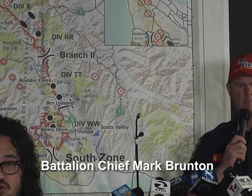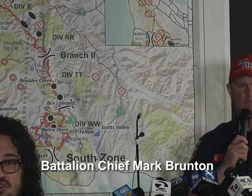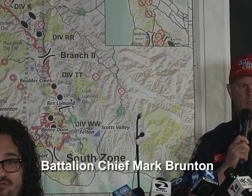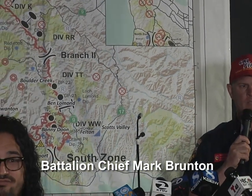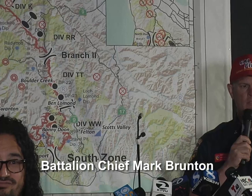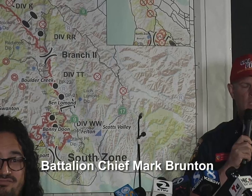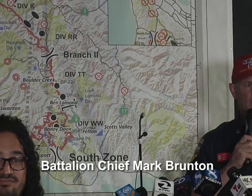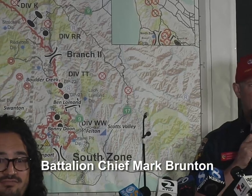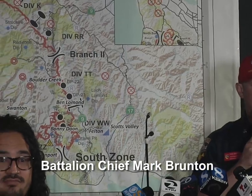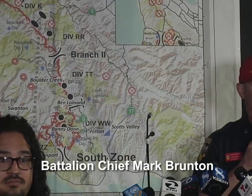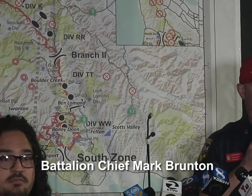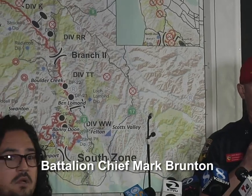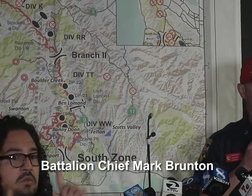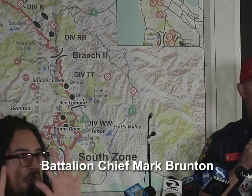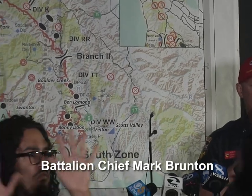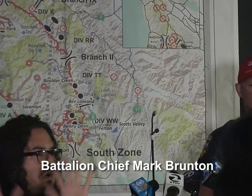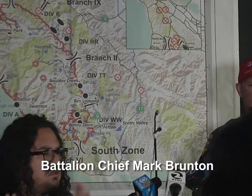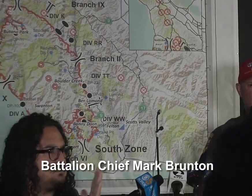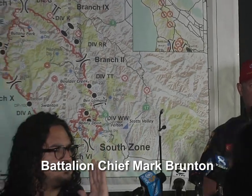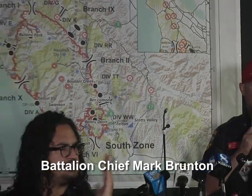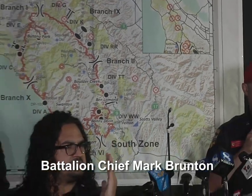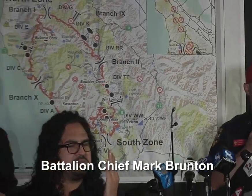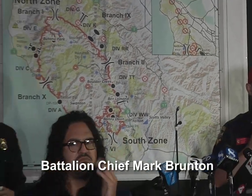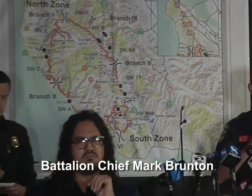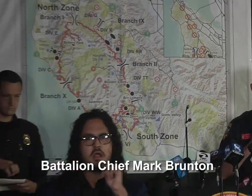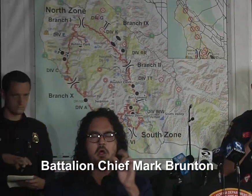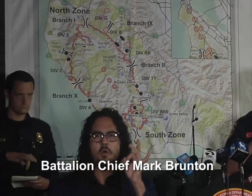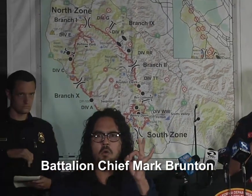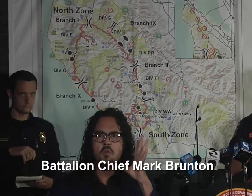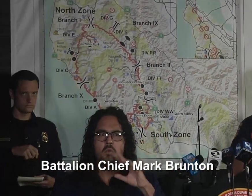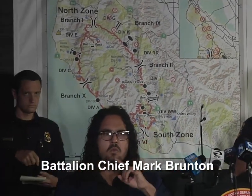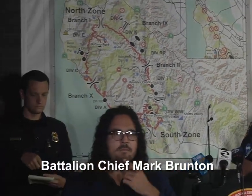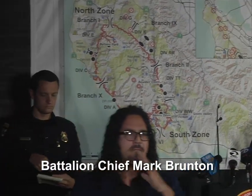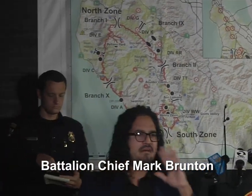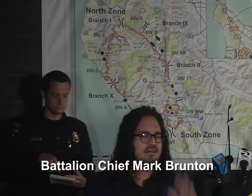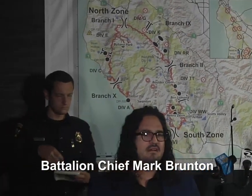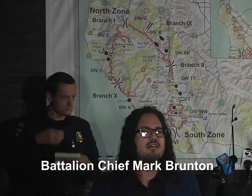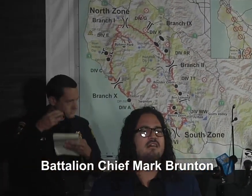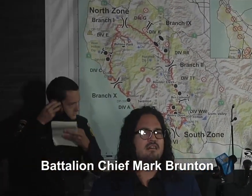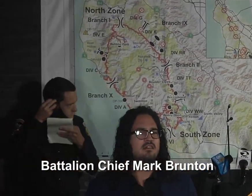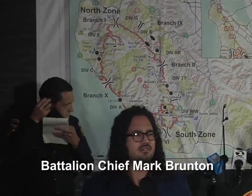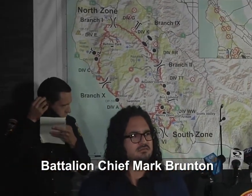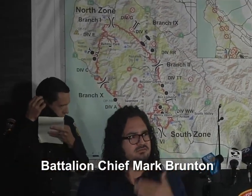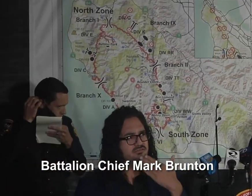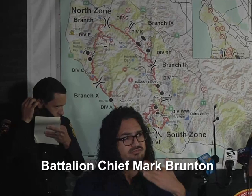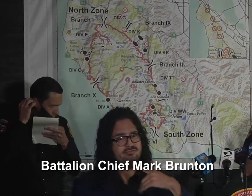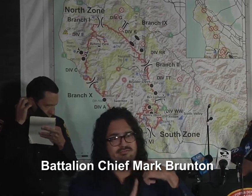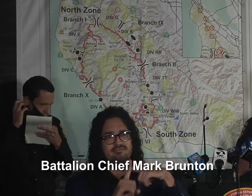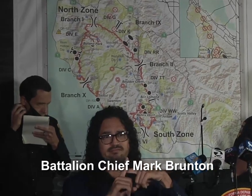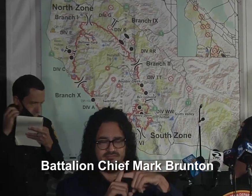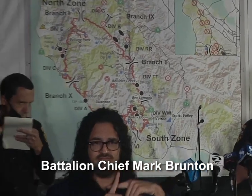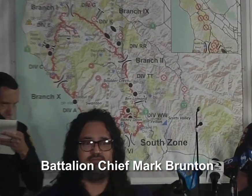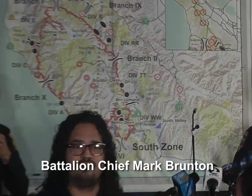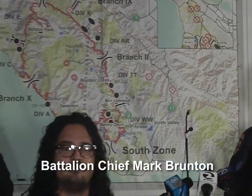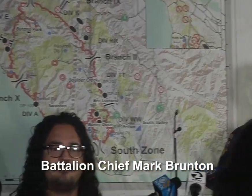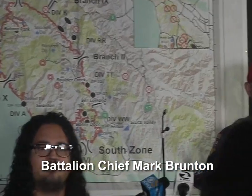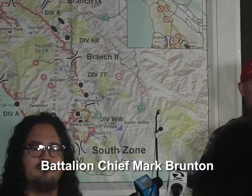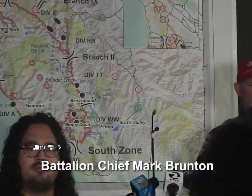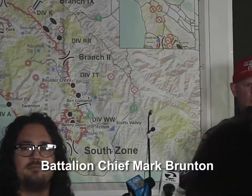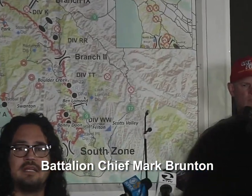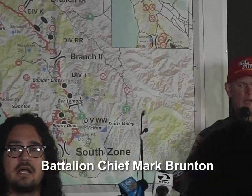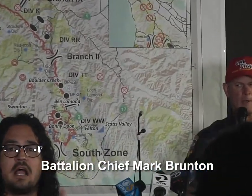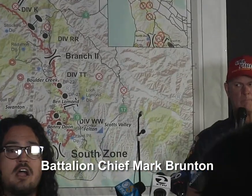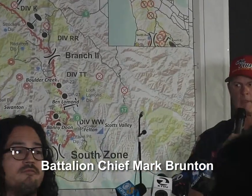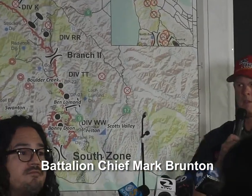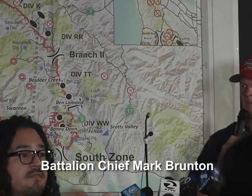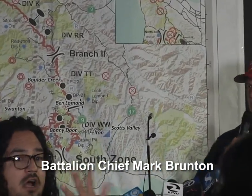as significant as we were expecting, which is good. And that has given us an opportunity for our crews to make a lot of great progress